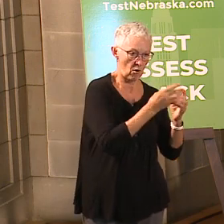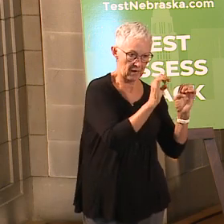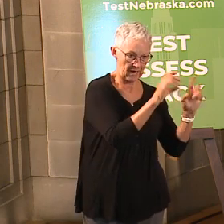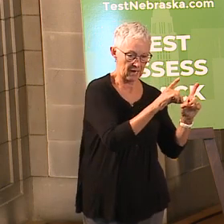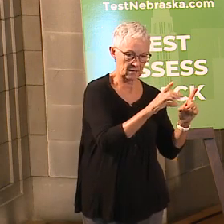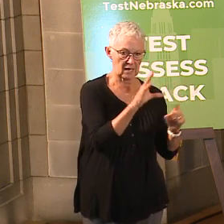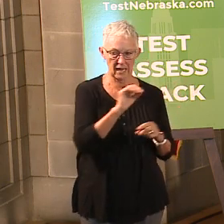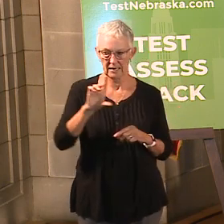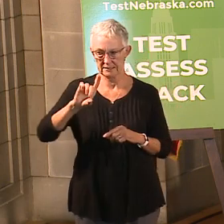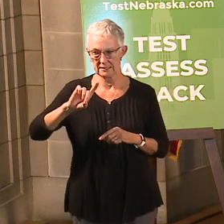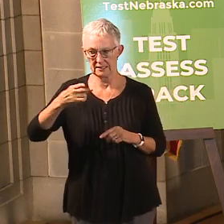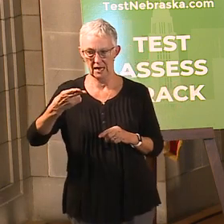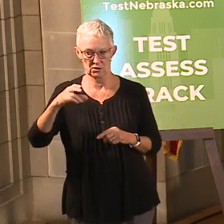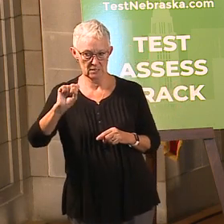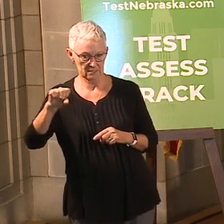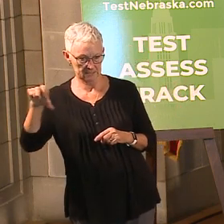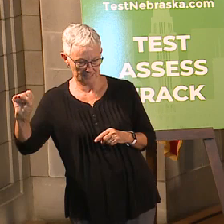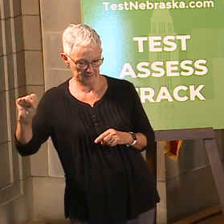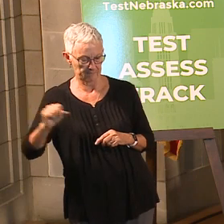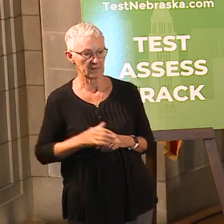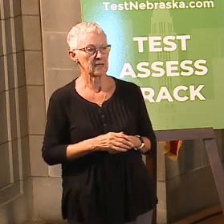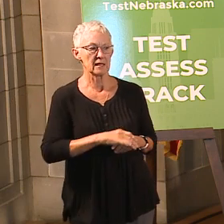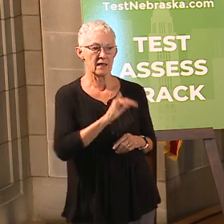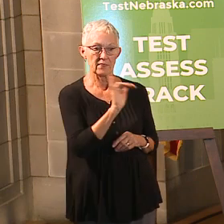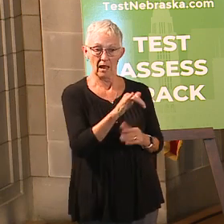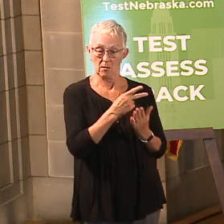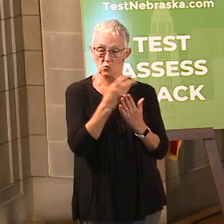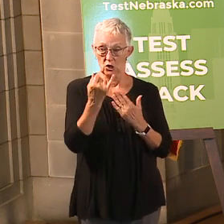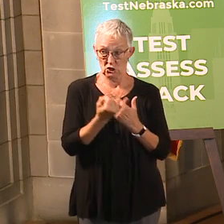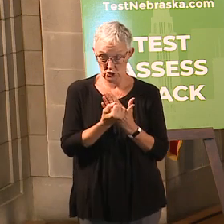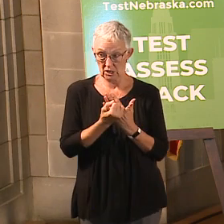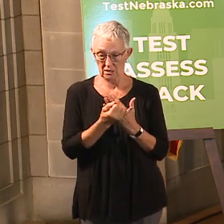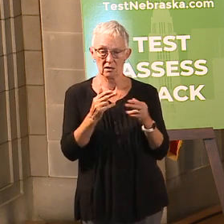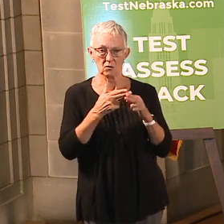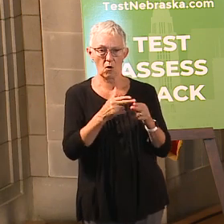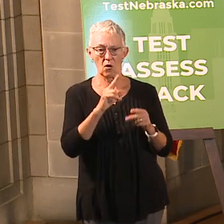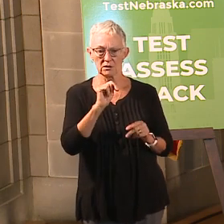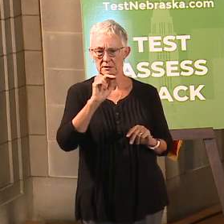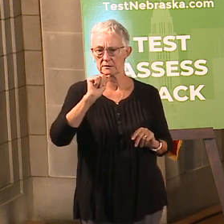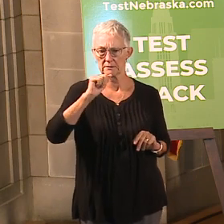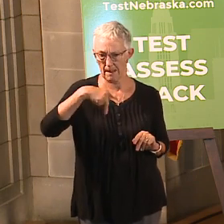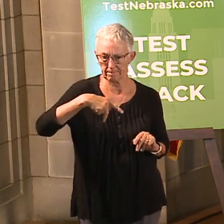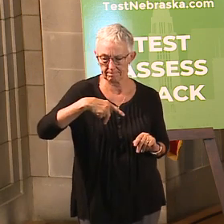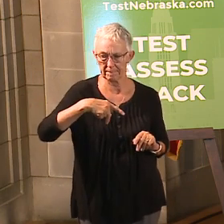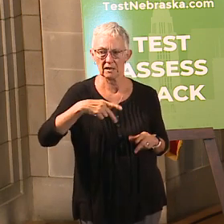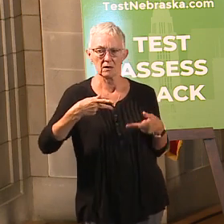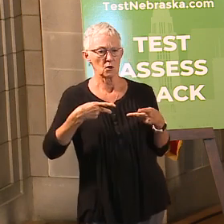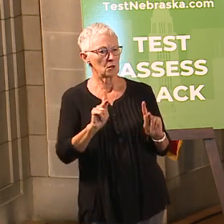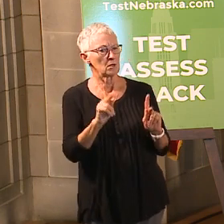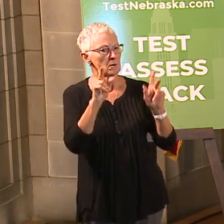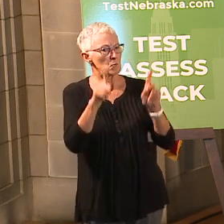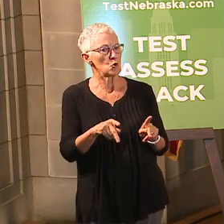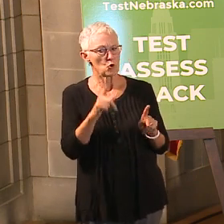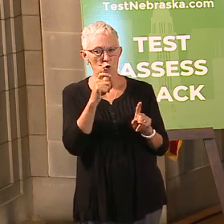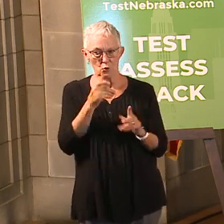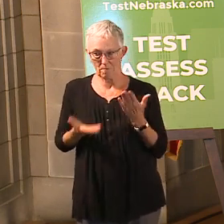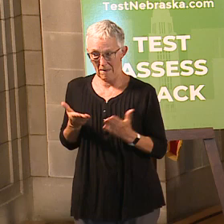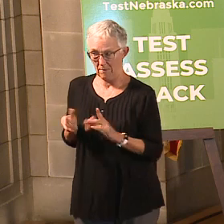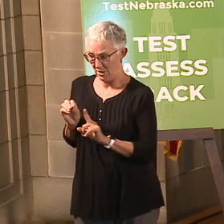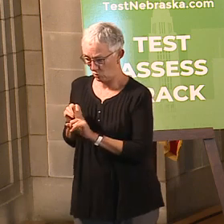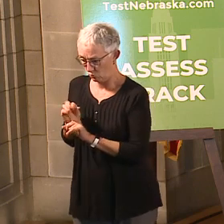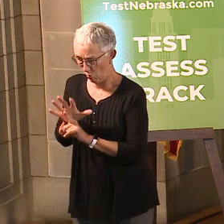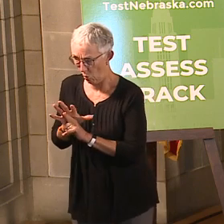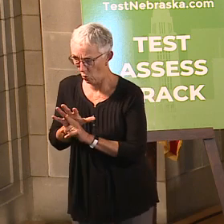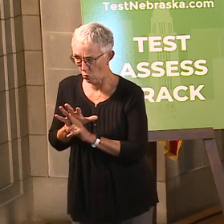Health and Human Services. The Nebraska Accommodation Project, which is also known as NAP, is designed to allow a person exposed to COVID-19 to